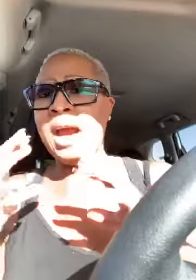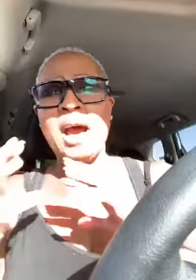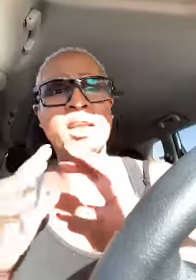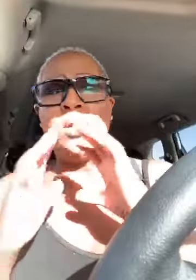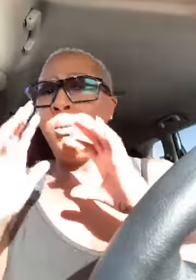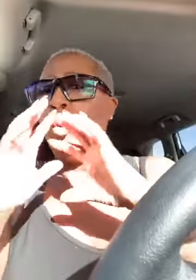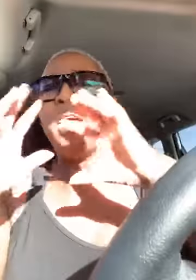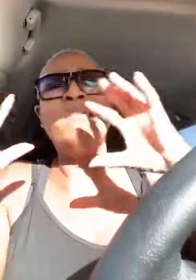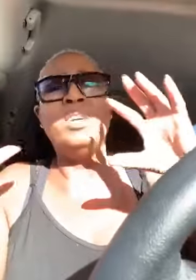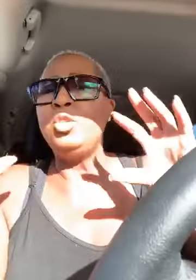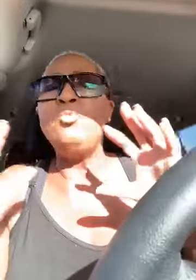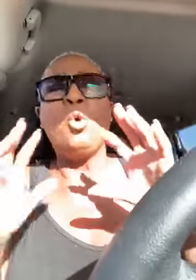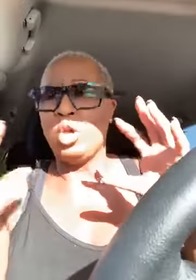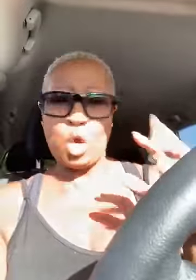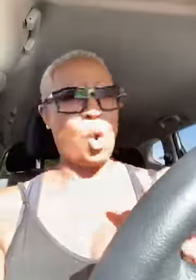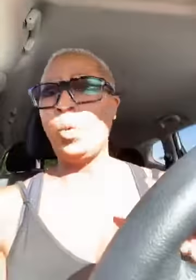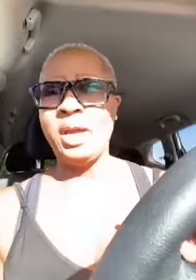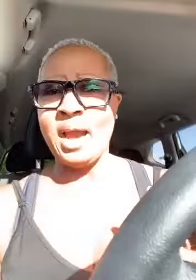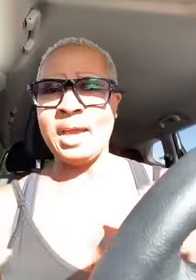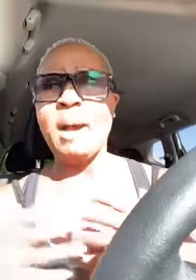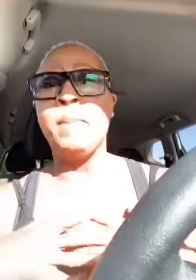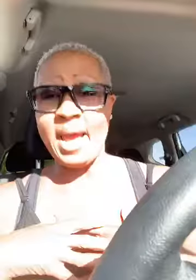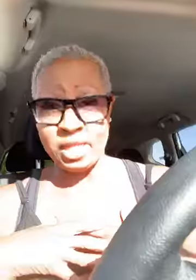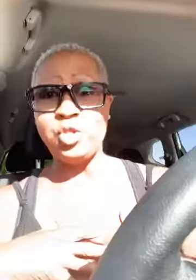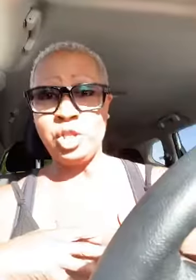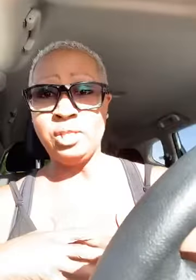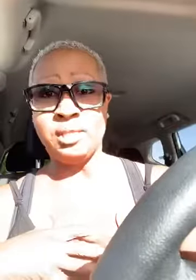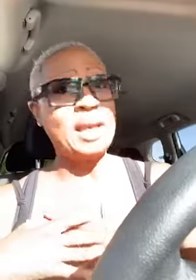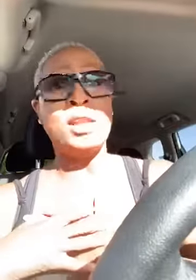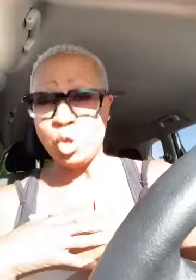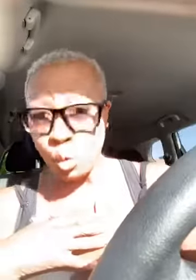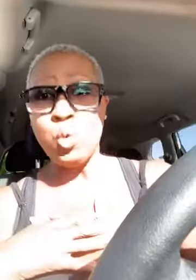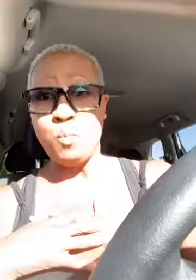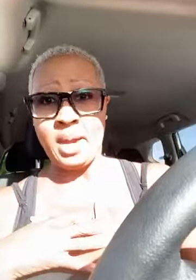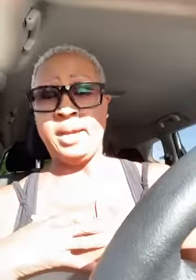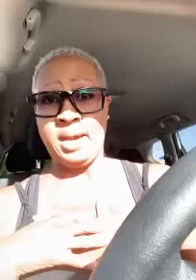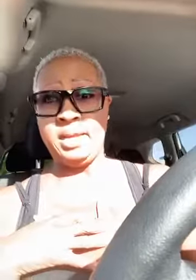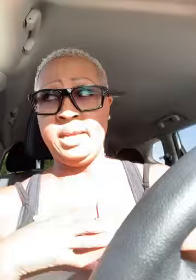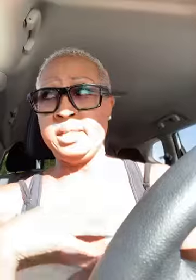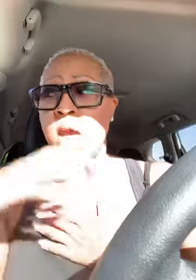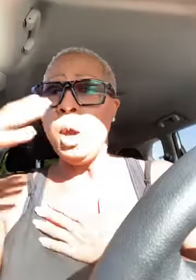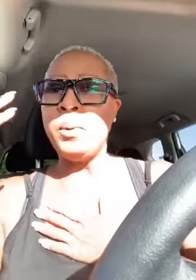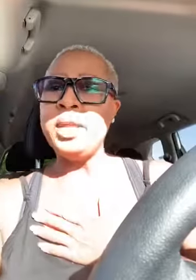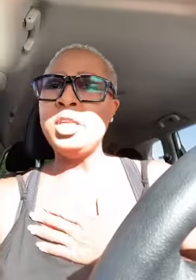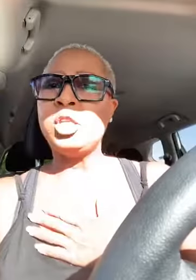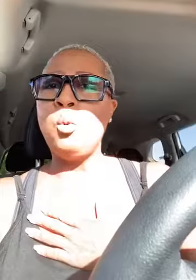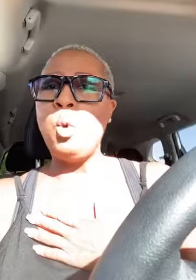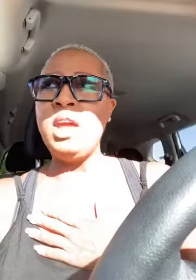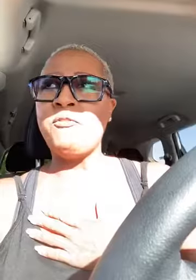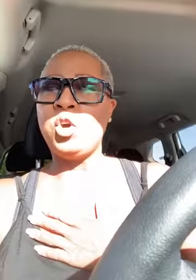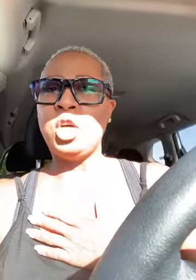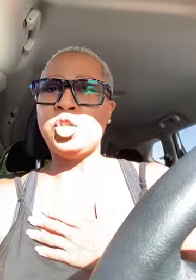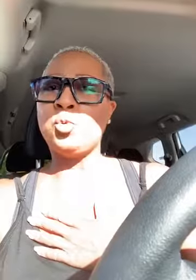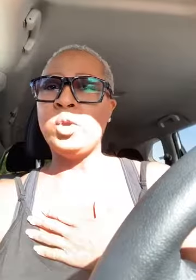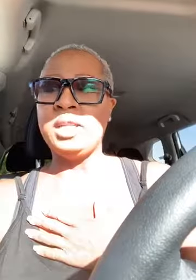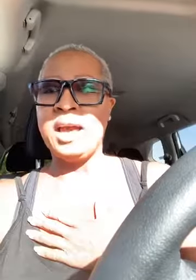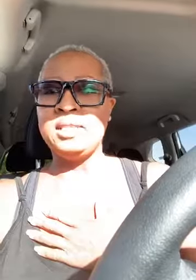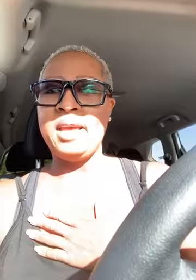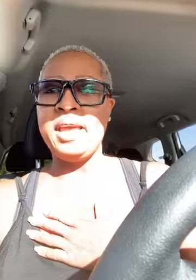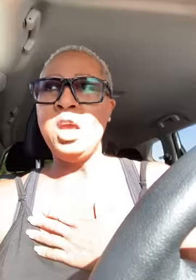god and and whatever you want to call god god mine is jesus i know who my god is but it is a way for us to realize that